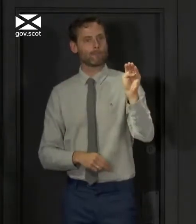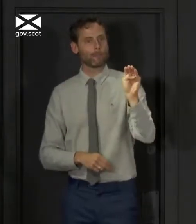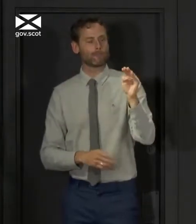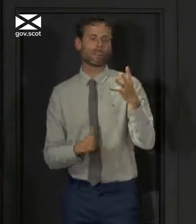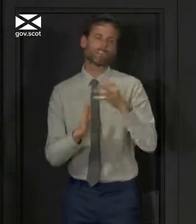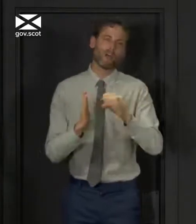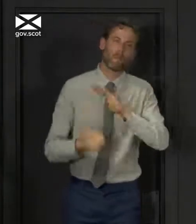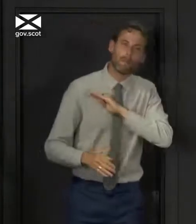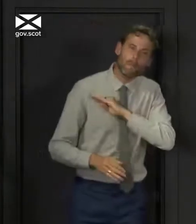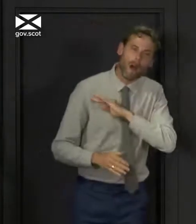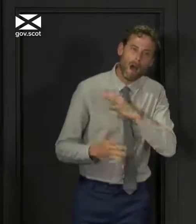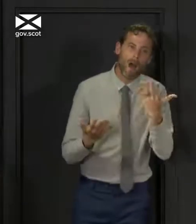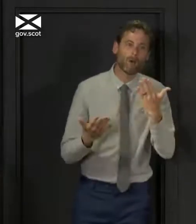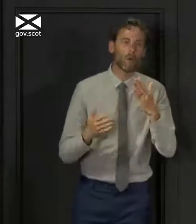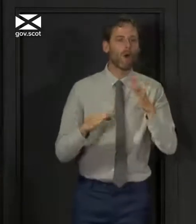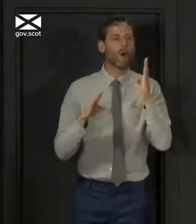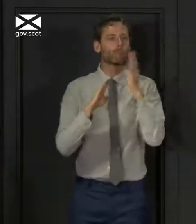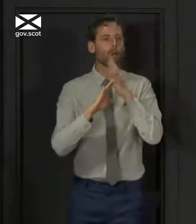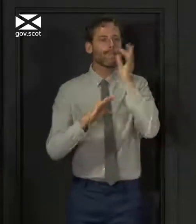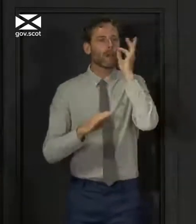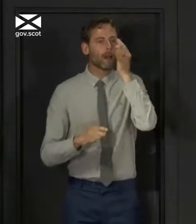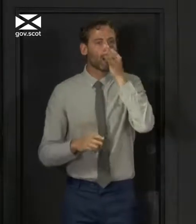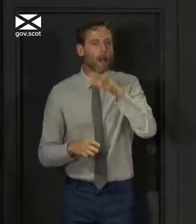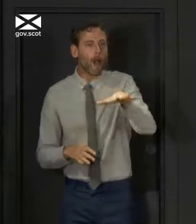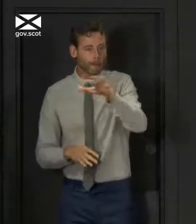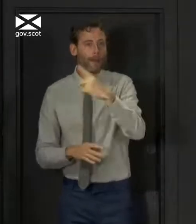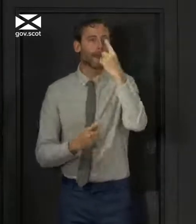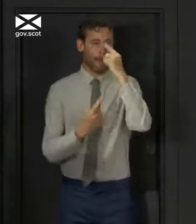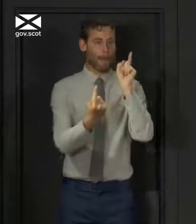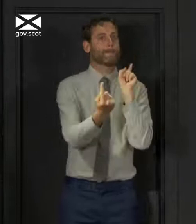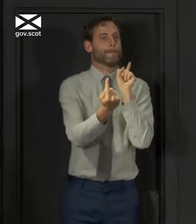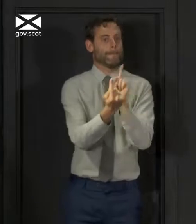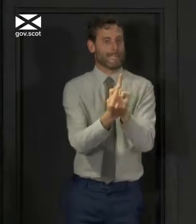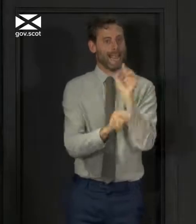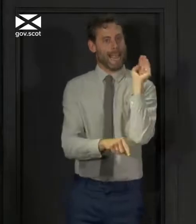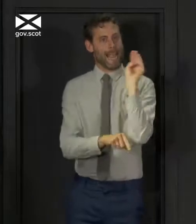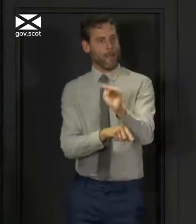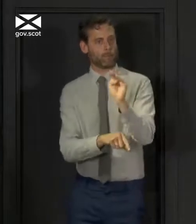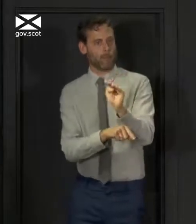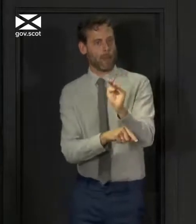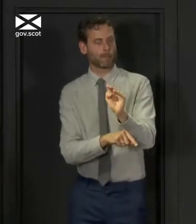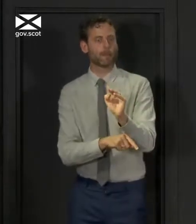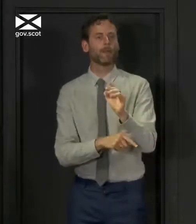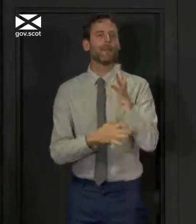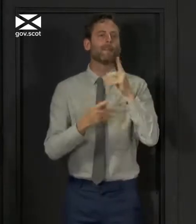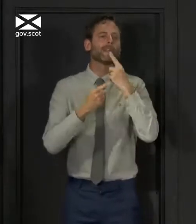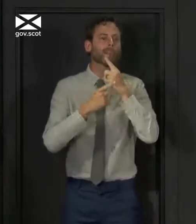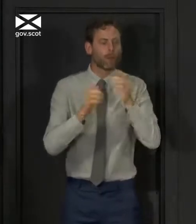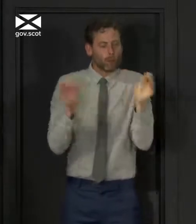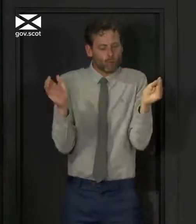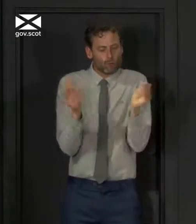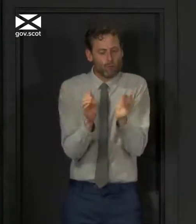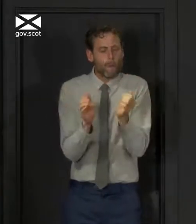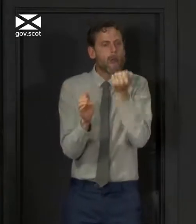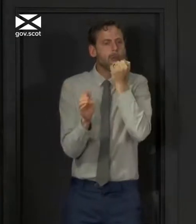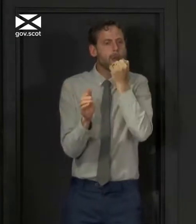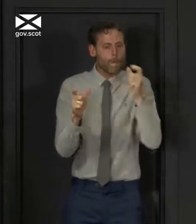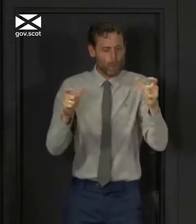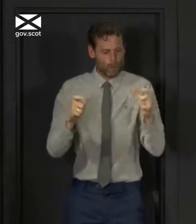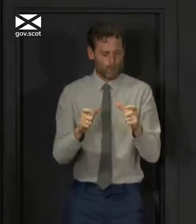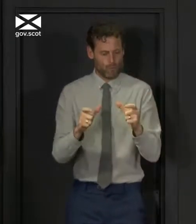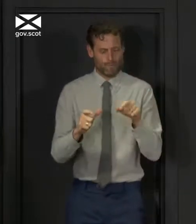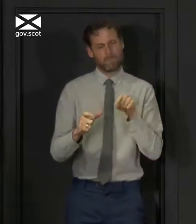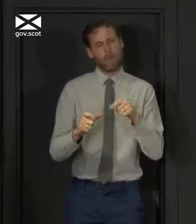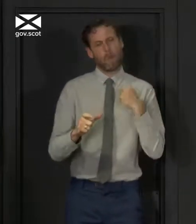park or in a private garden. We said last week this should be in small groups. And to give you greater guidance